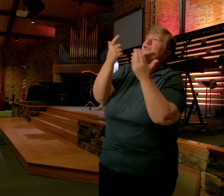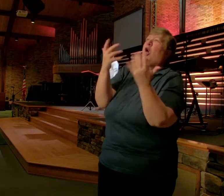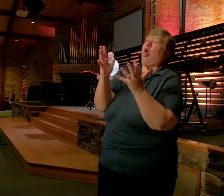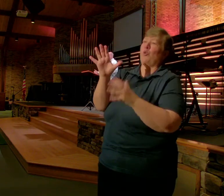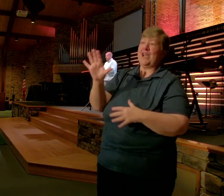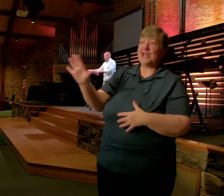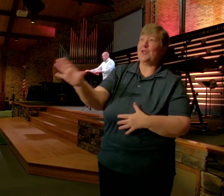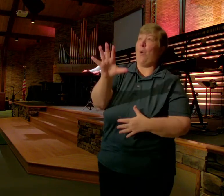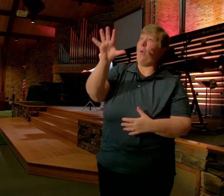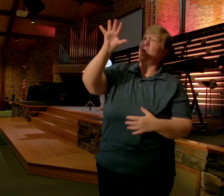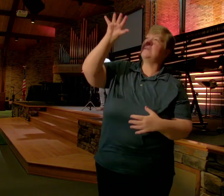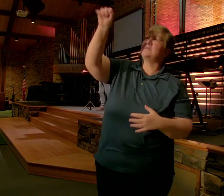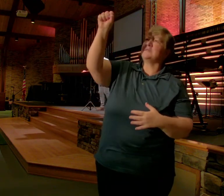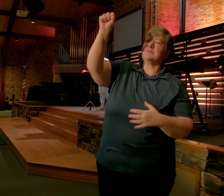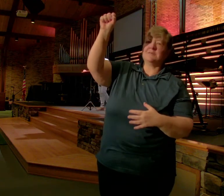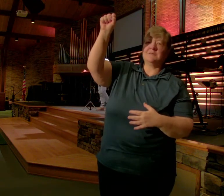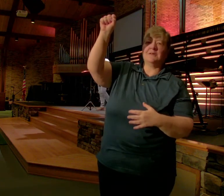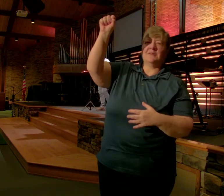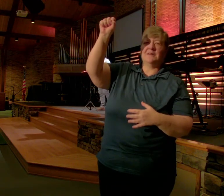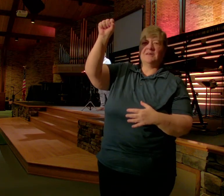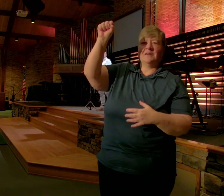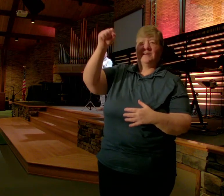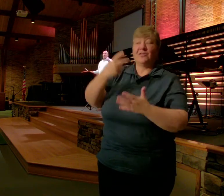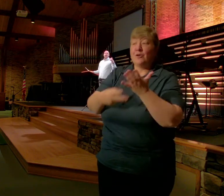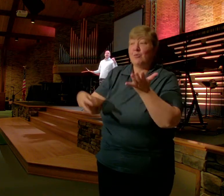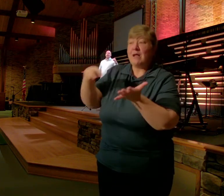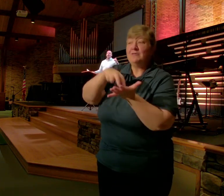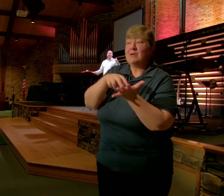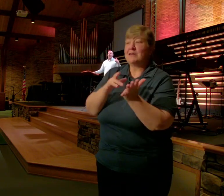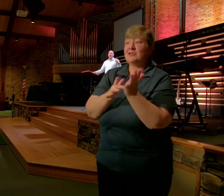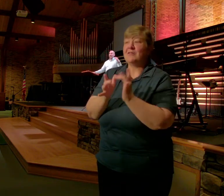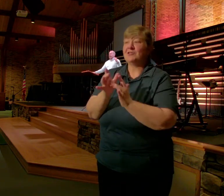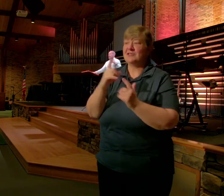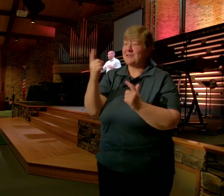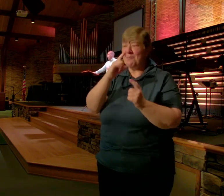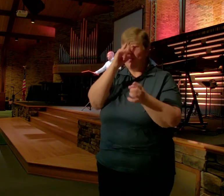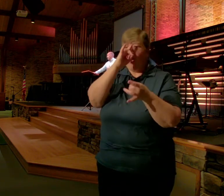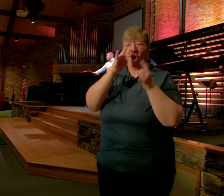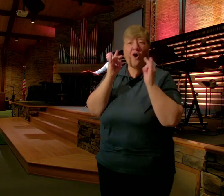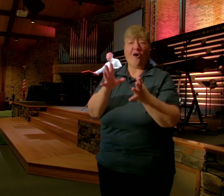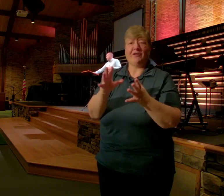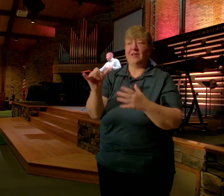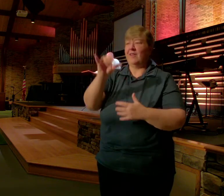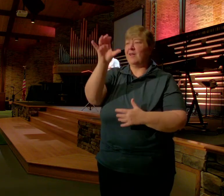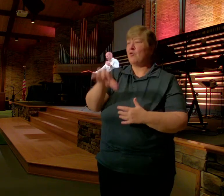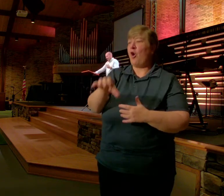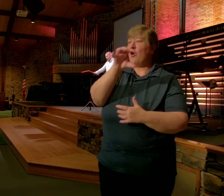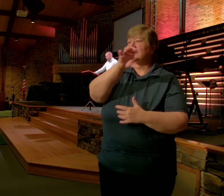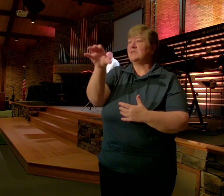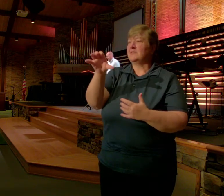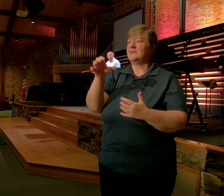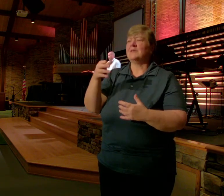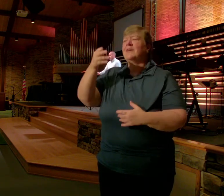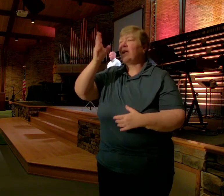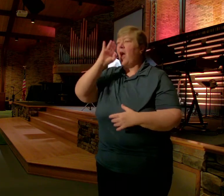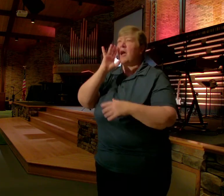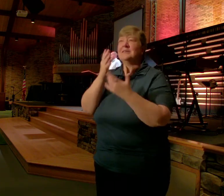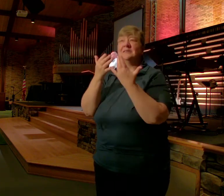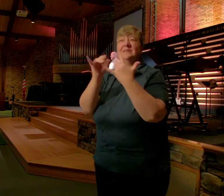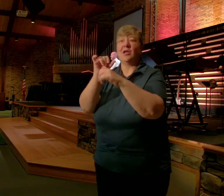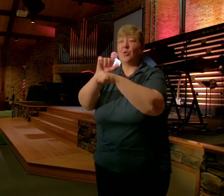The resurrection Of Jesus Christ Means that Even something As awful As the Cross God can Work Through